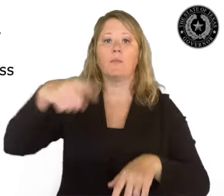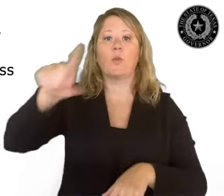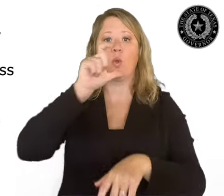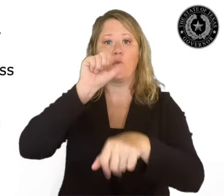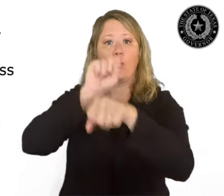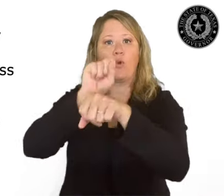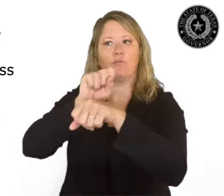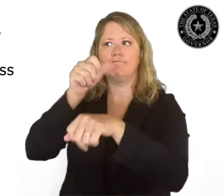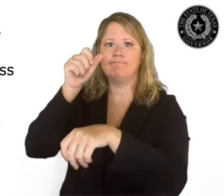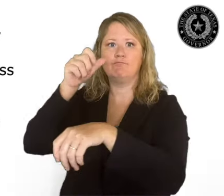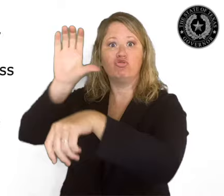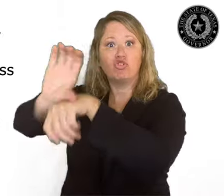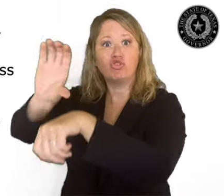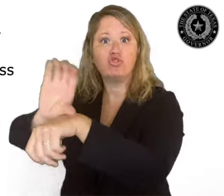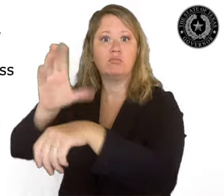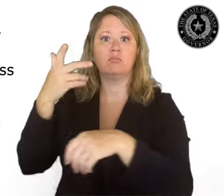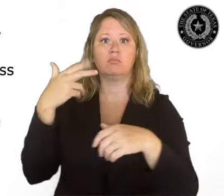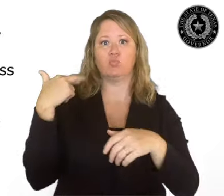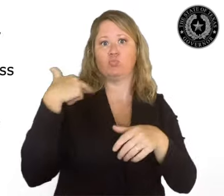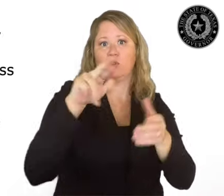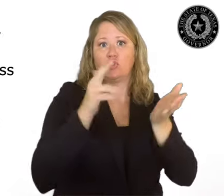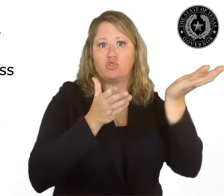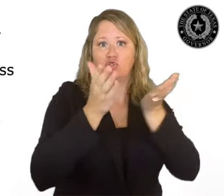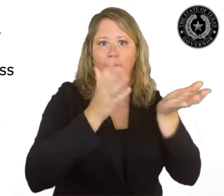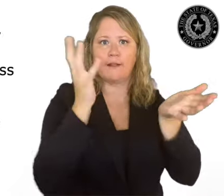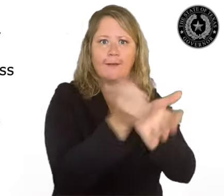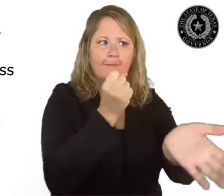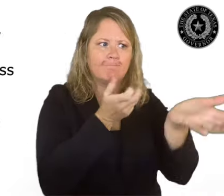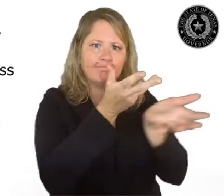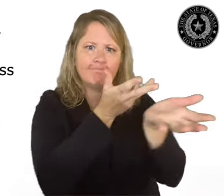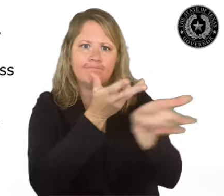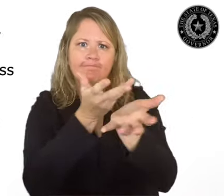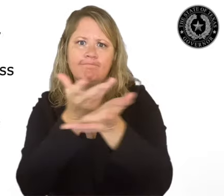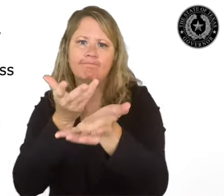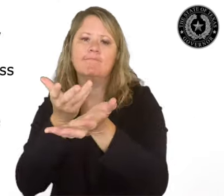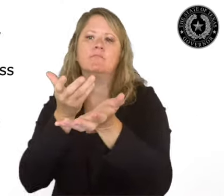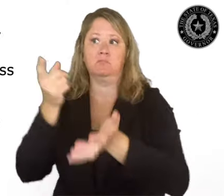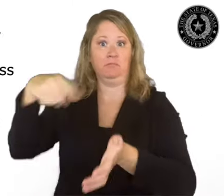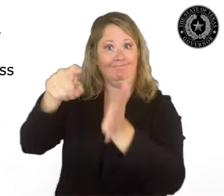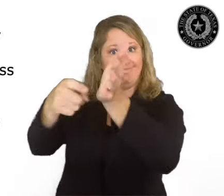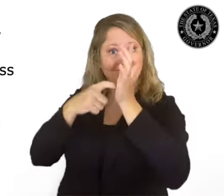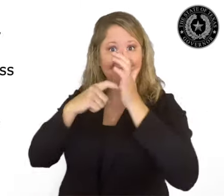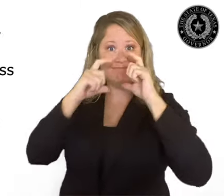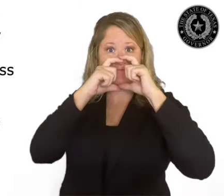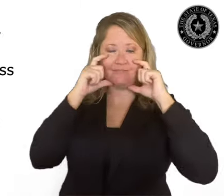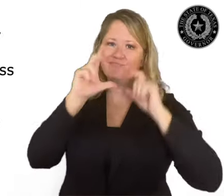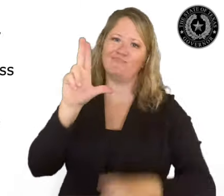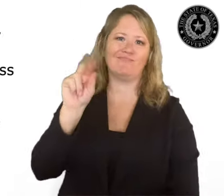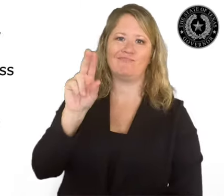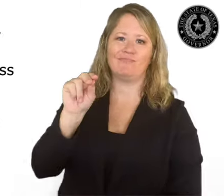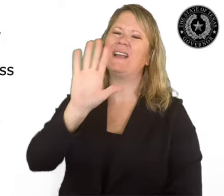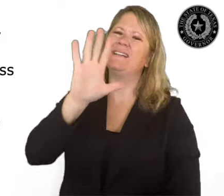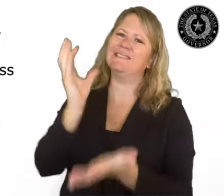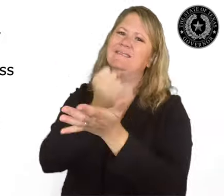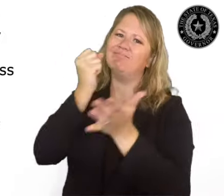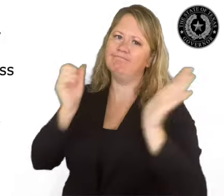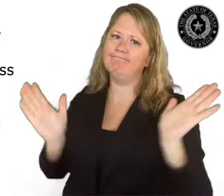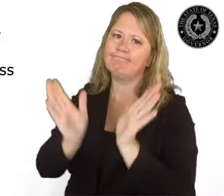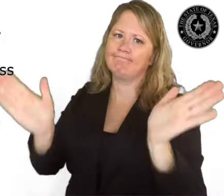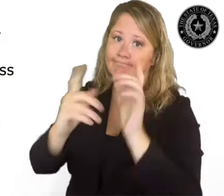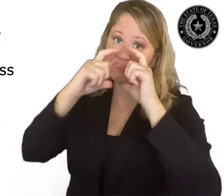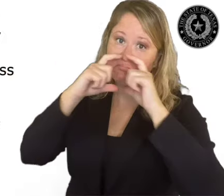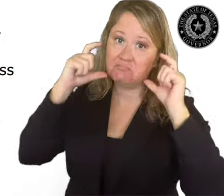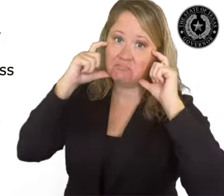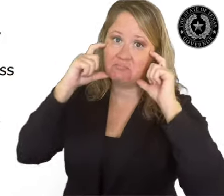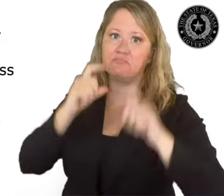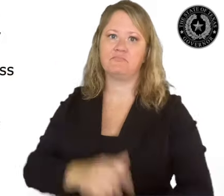Any person who is actively providing or obtaining access to religious worship, but wearing a face covering is strongly